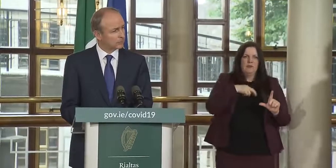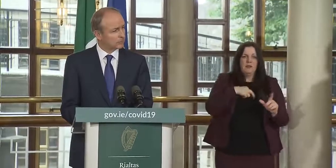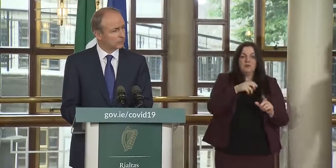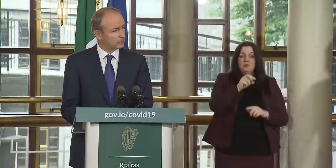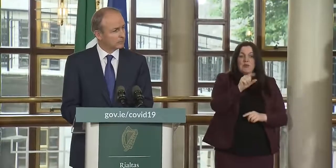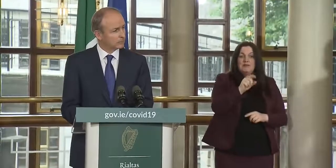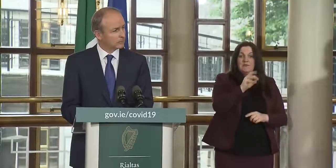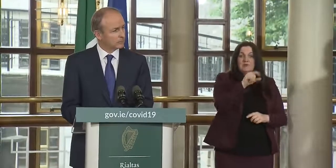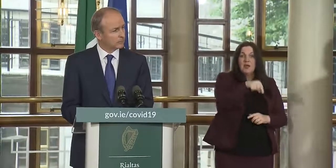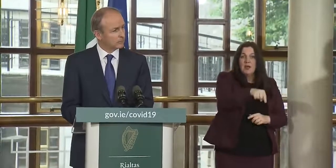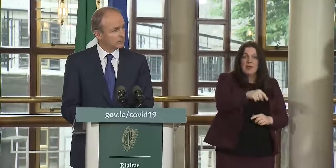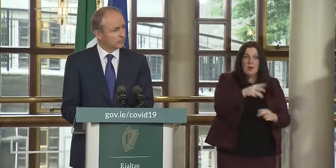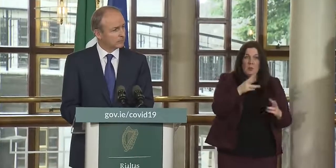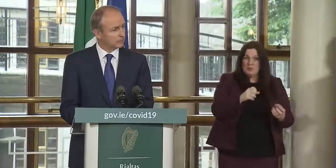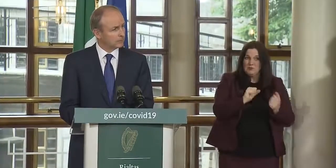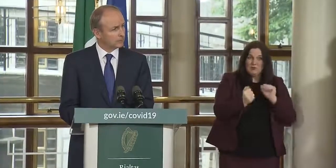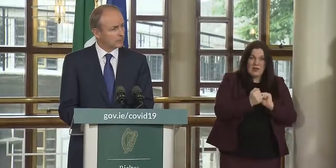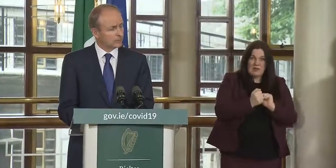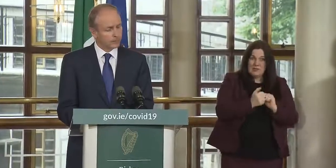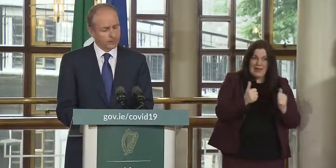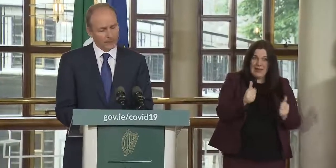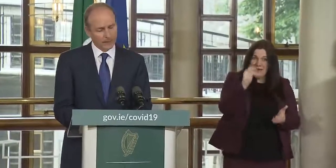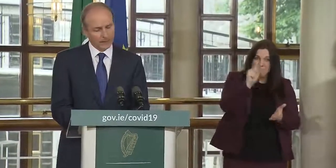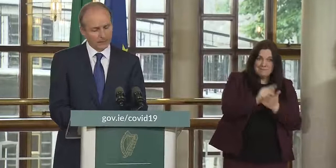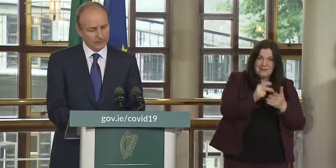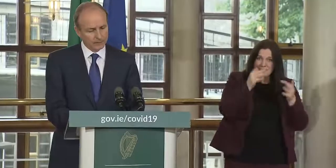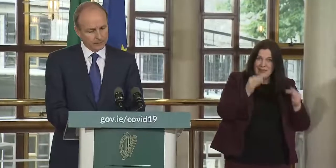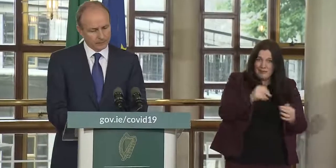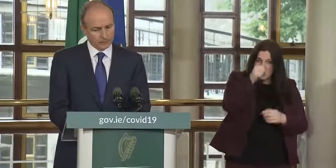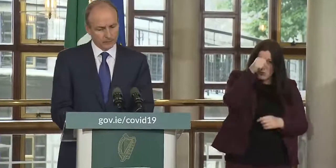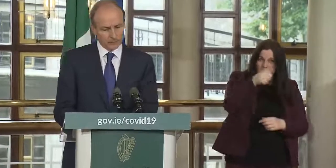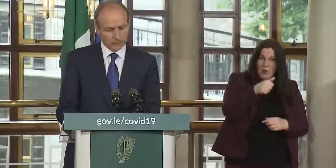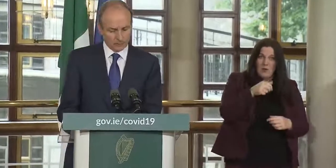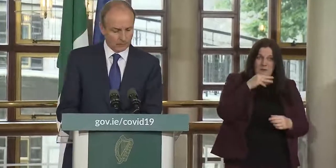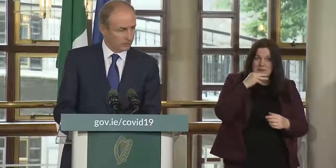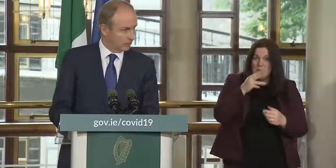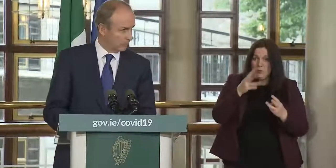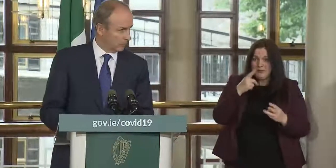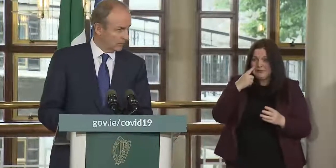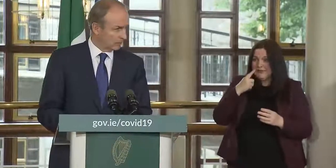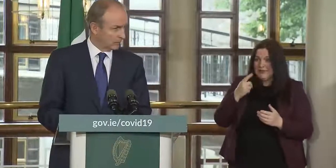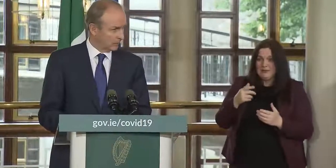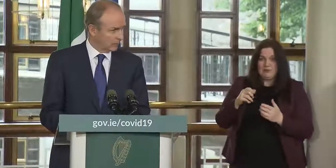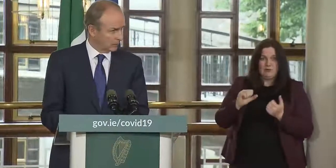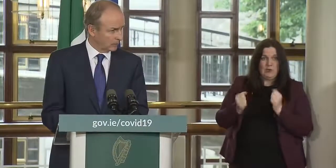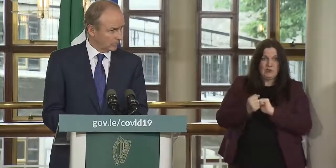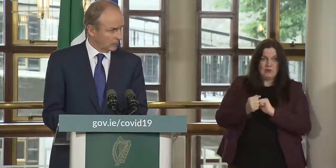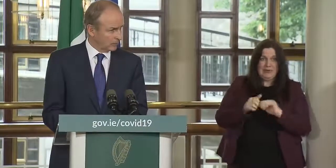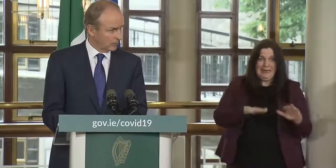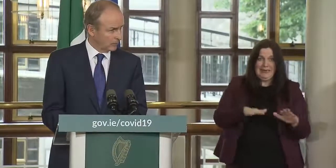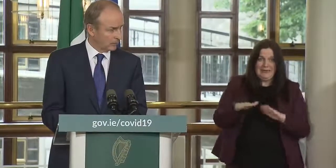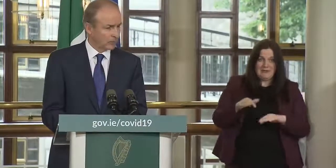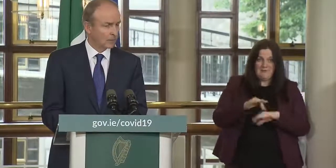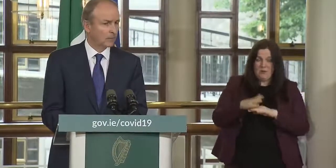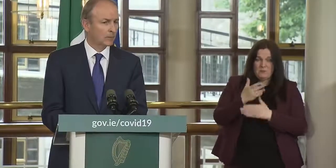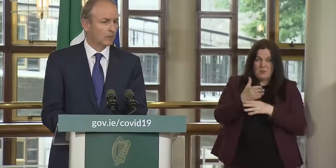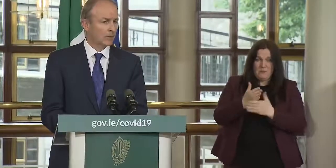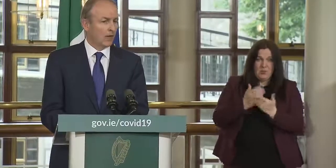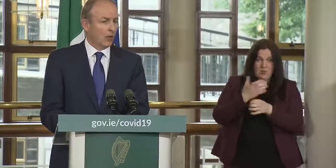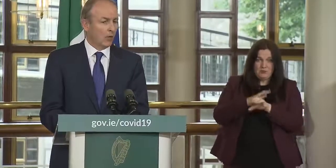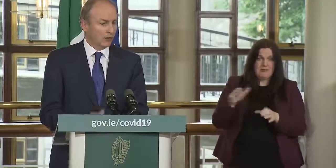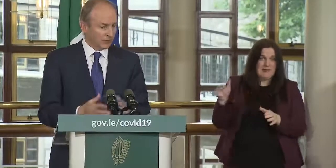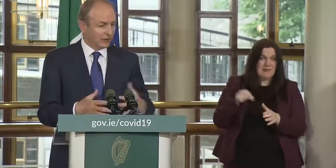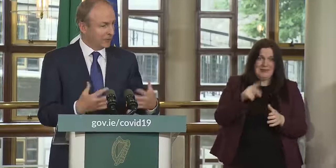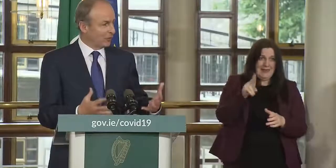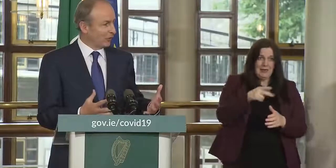20th uh that things will change that you will see an easing of restrictions with some countries that surely can't be absolutely guaranteed can it